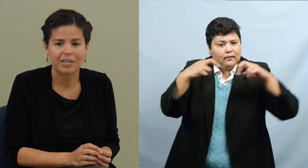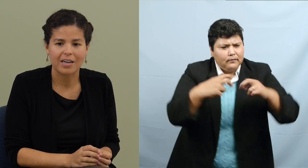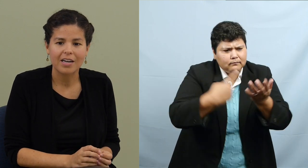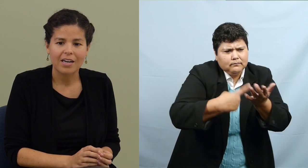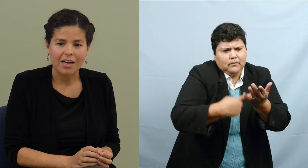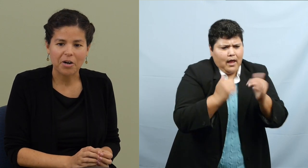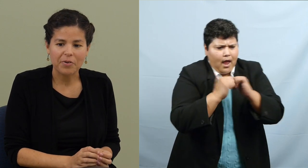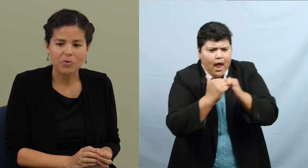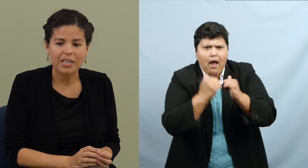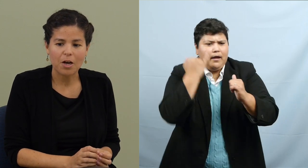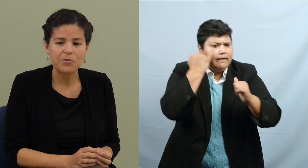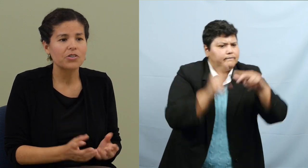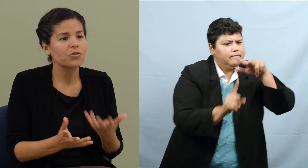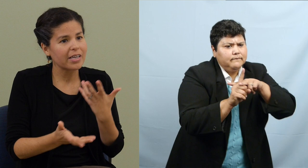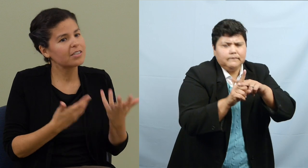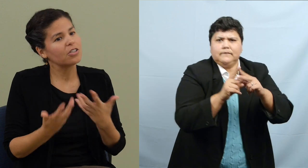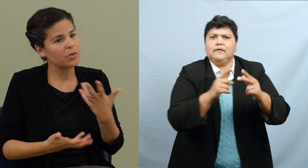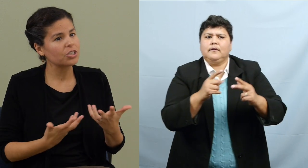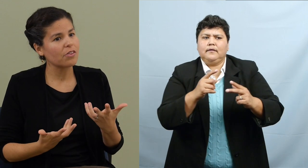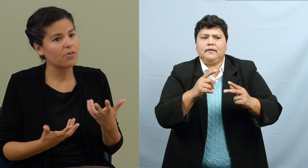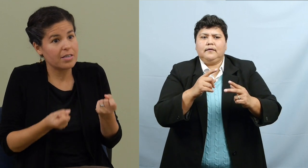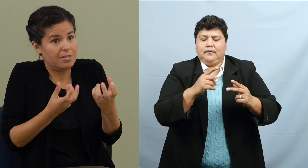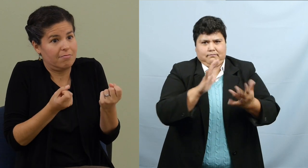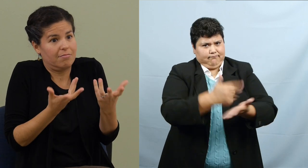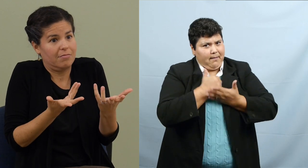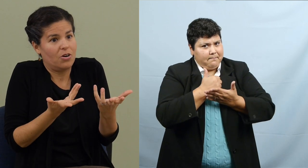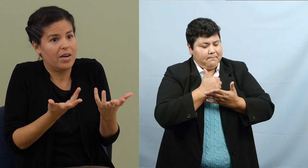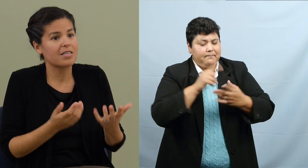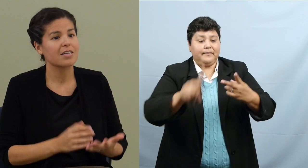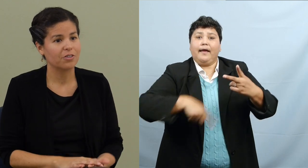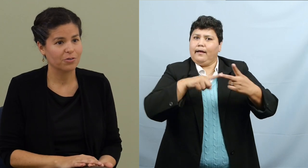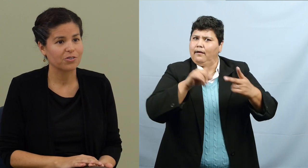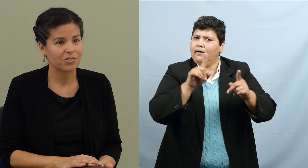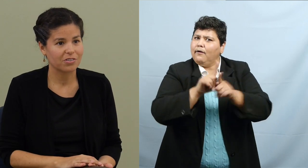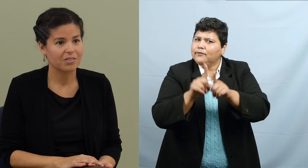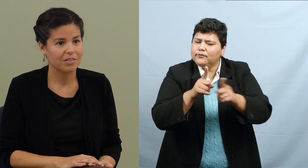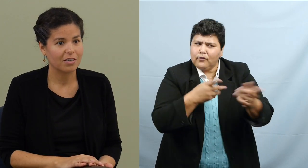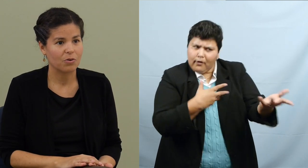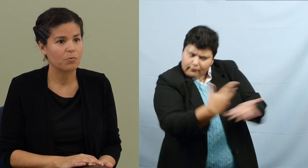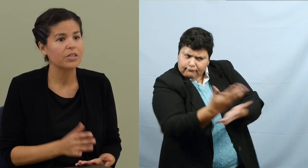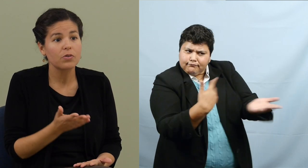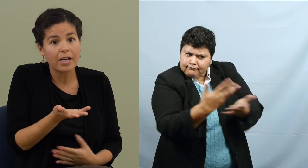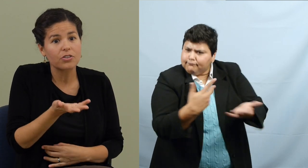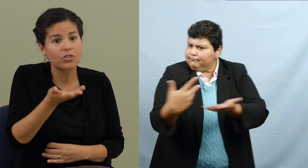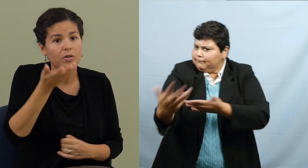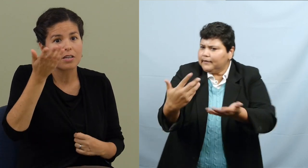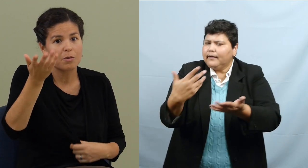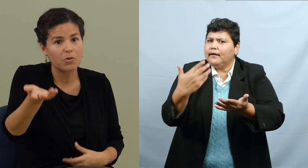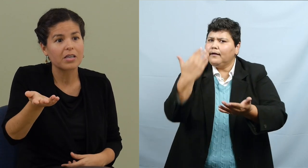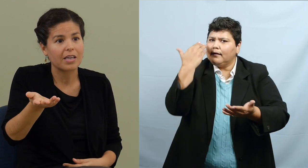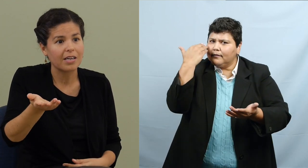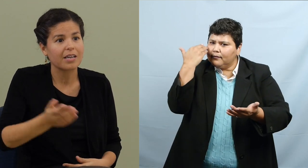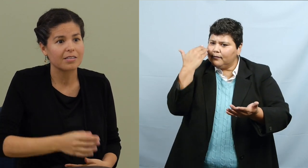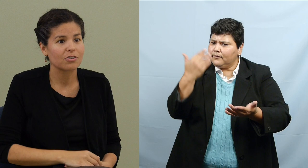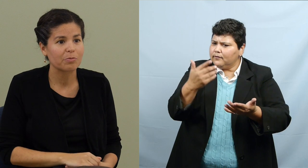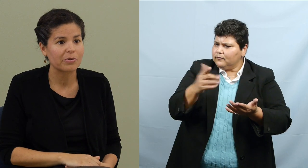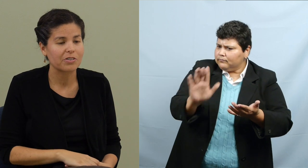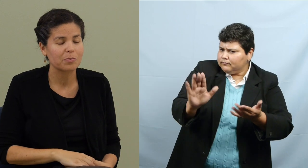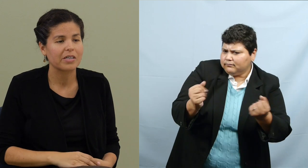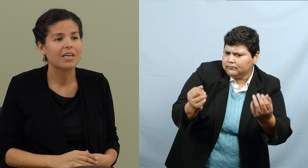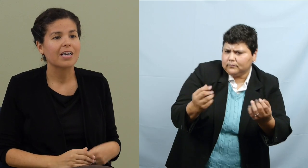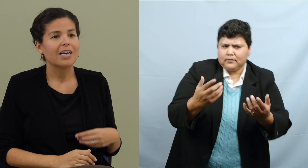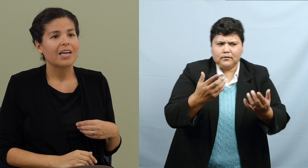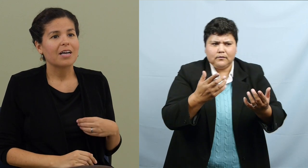it's so important. Um, it really helps also to get to know each other as, you know, ASL users, you know, and we do that also in the community as